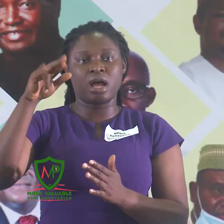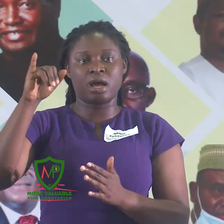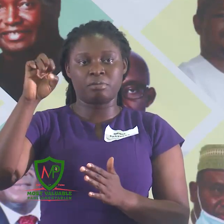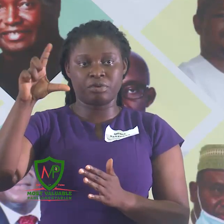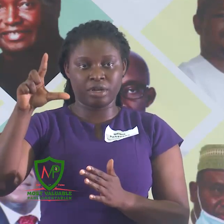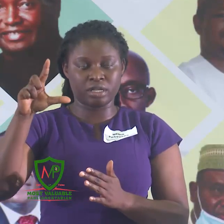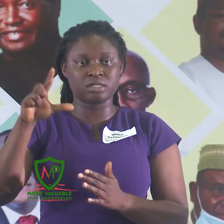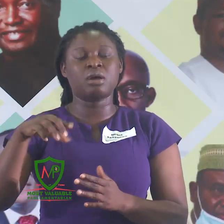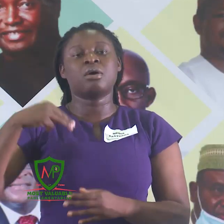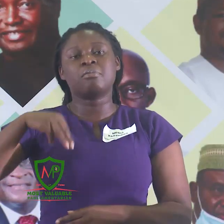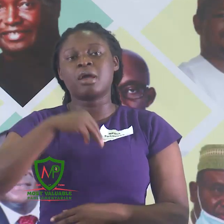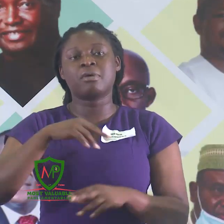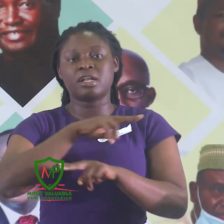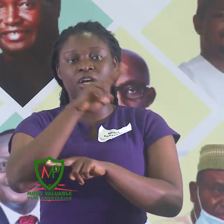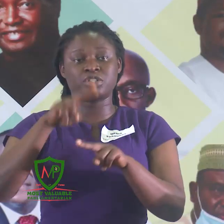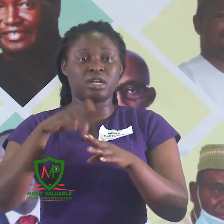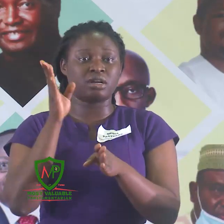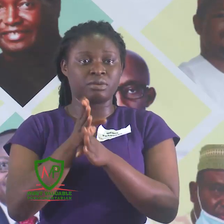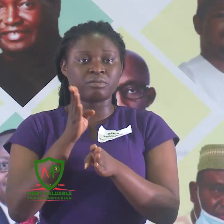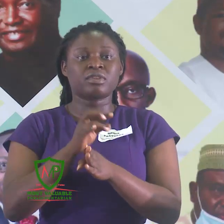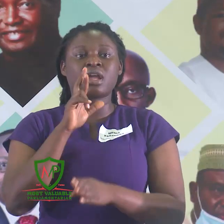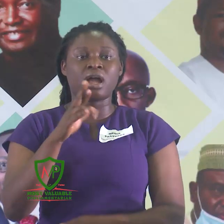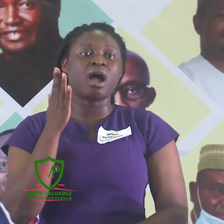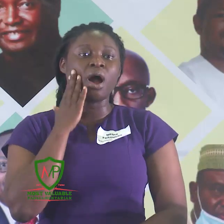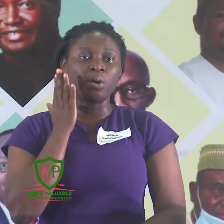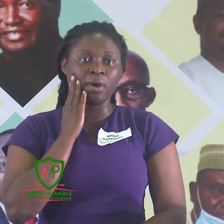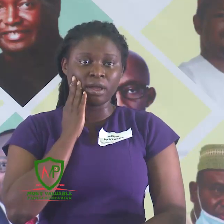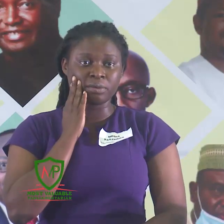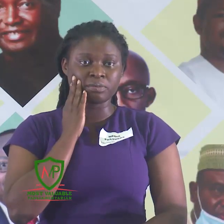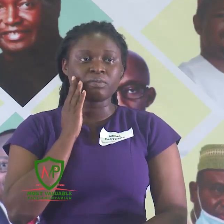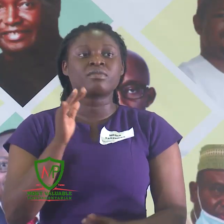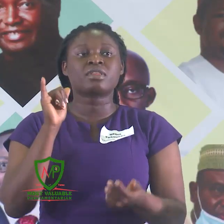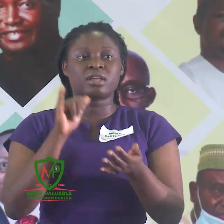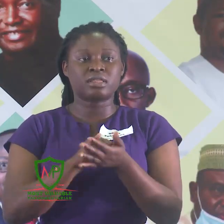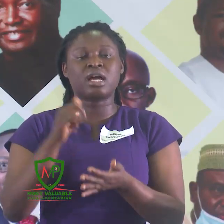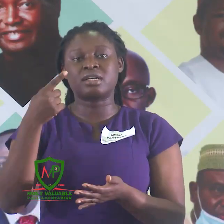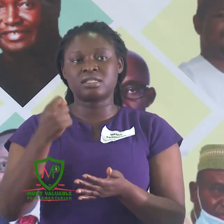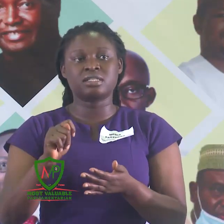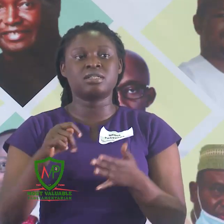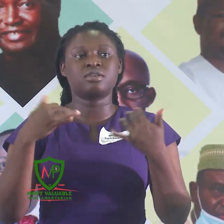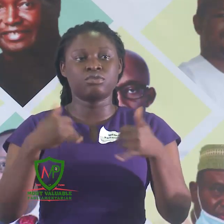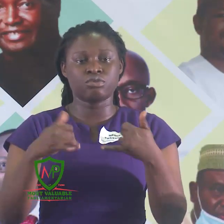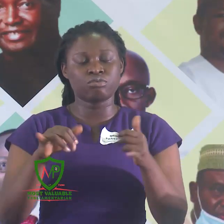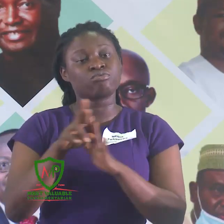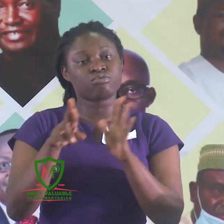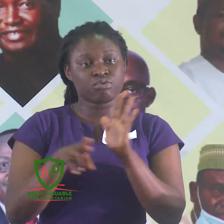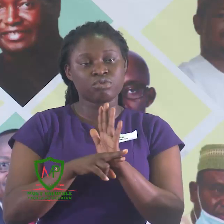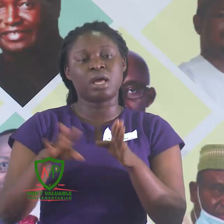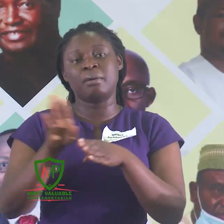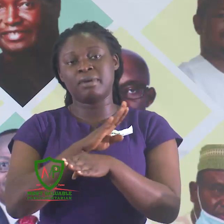members of the National Assembly are aware that the Rules and Business Committee